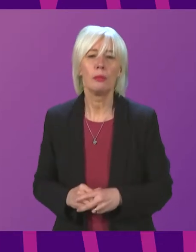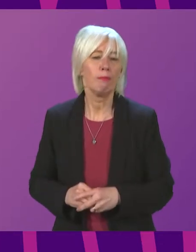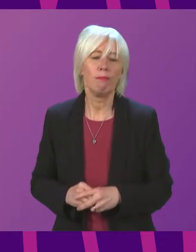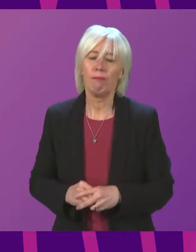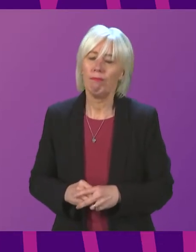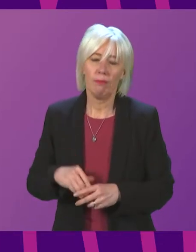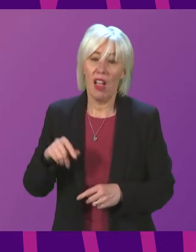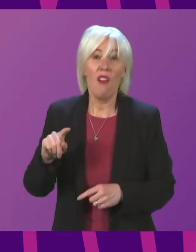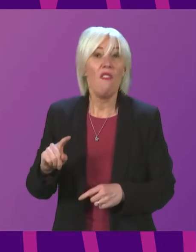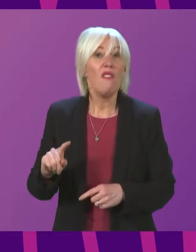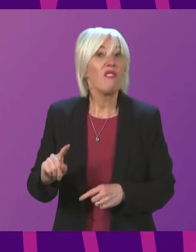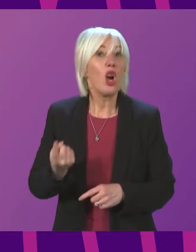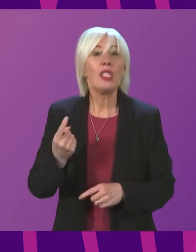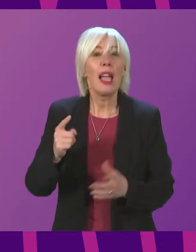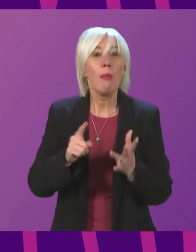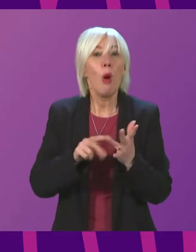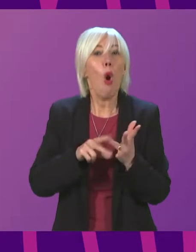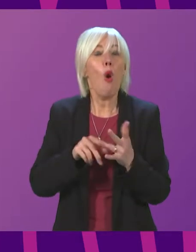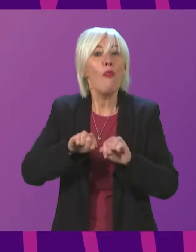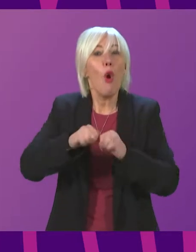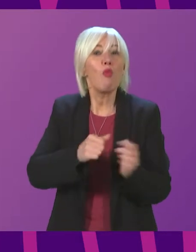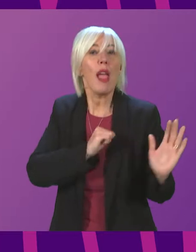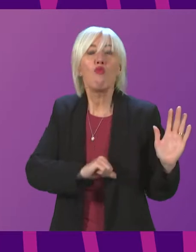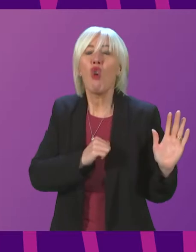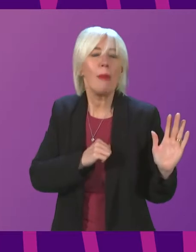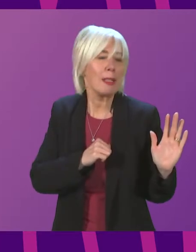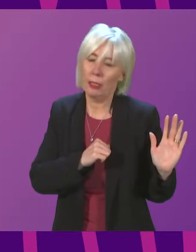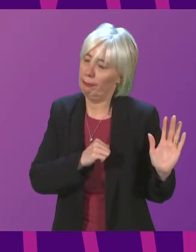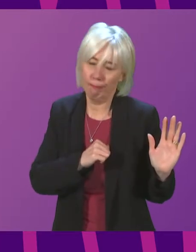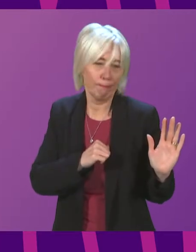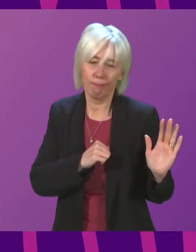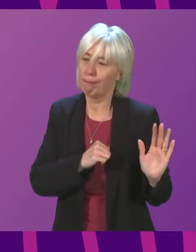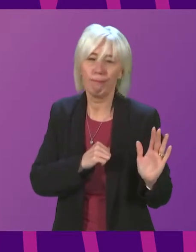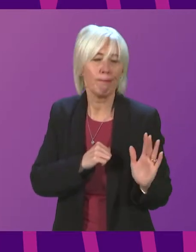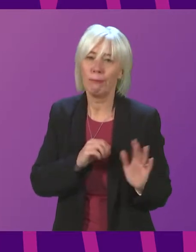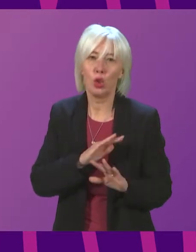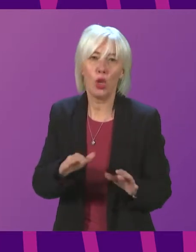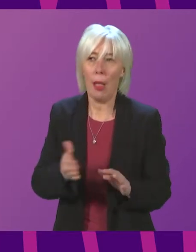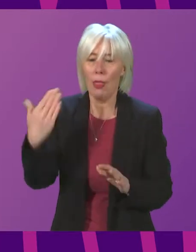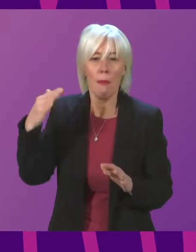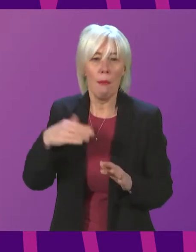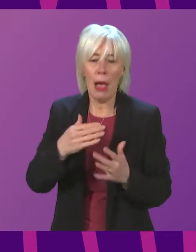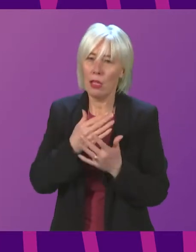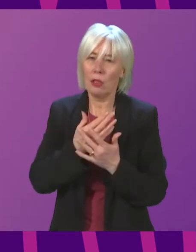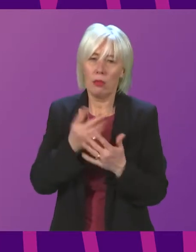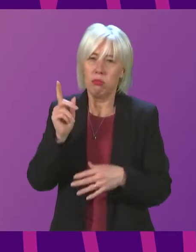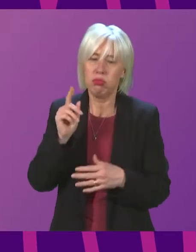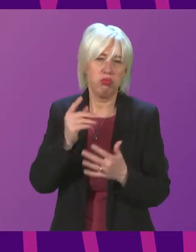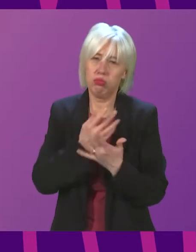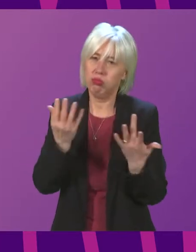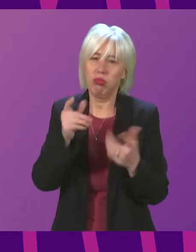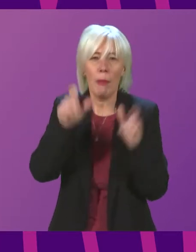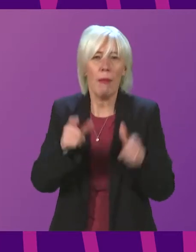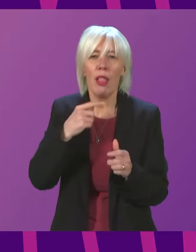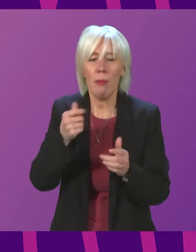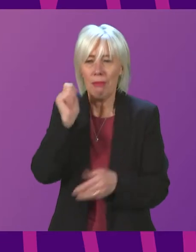not the first time that Ovo have broken promises to their staff, with hundreds laid off in the past. Could I ask the Minister, can we